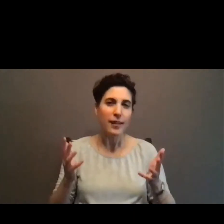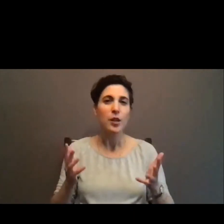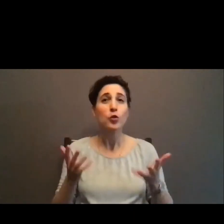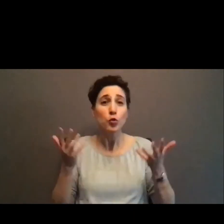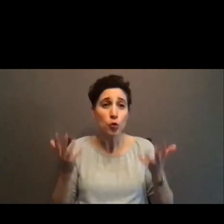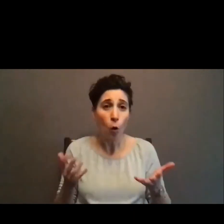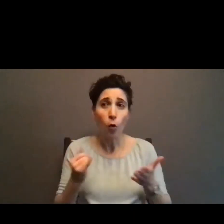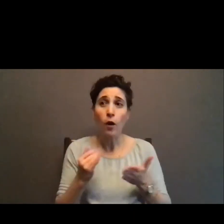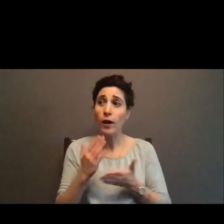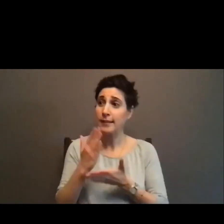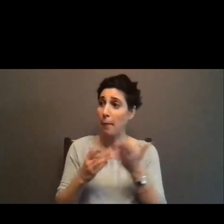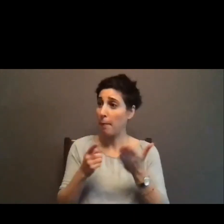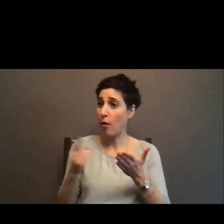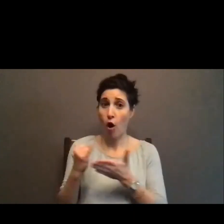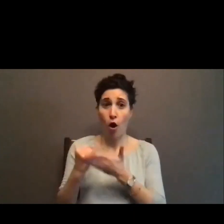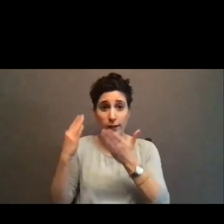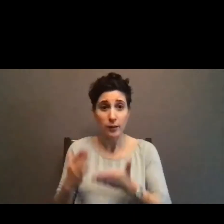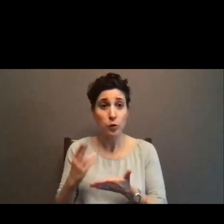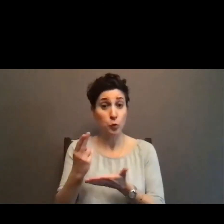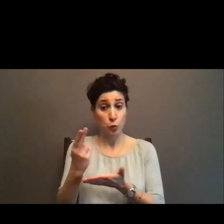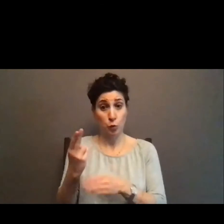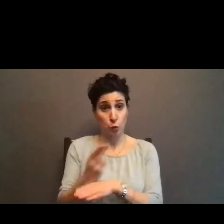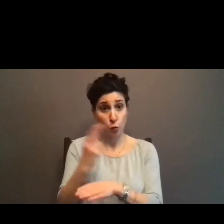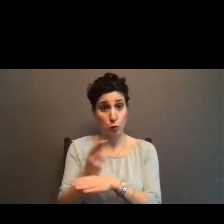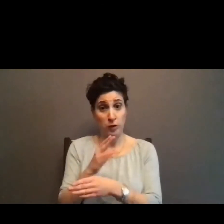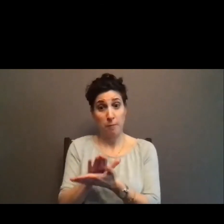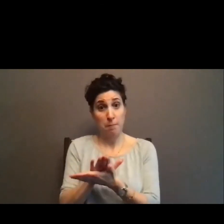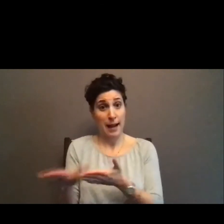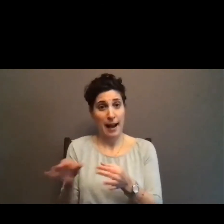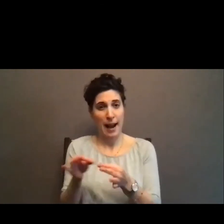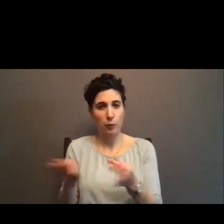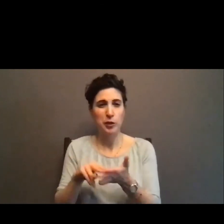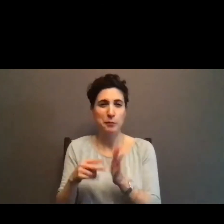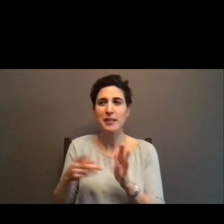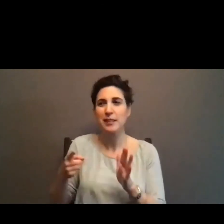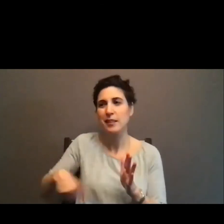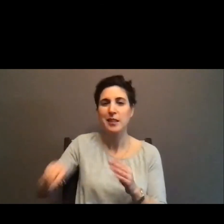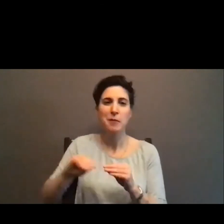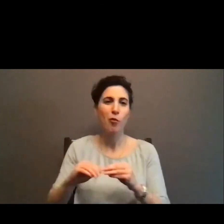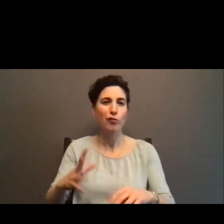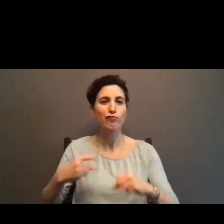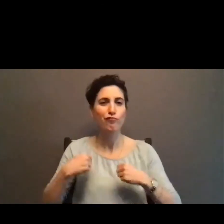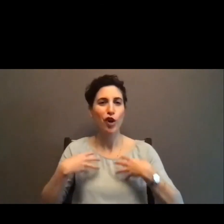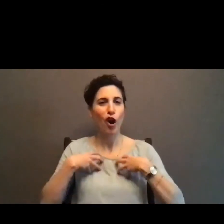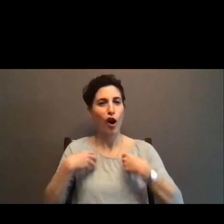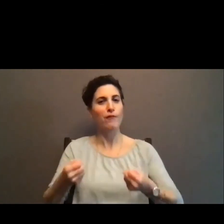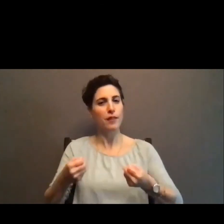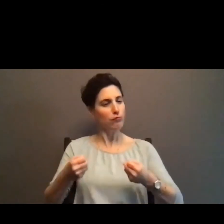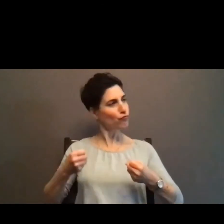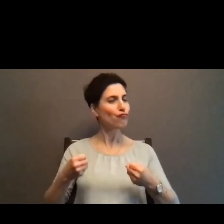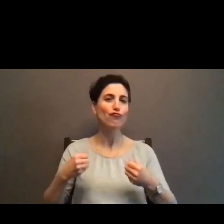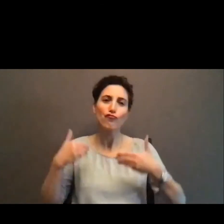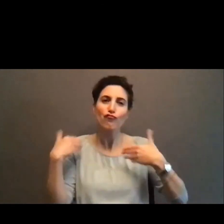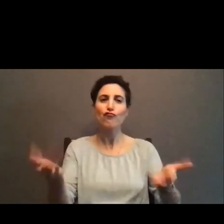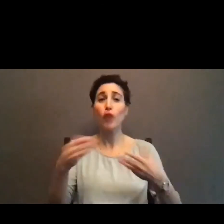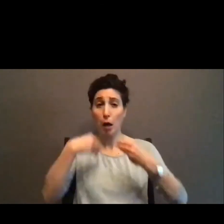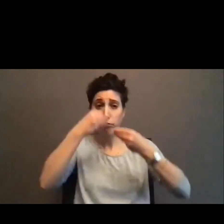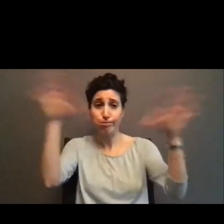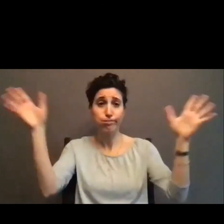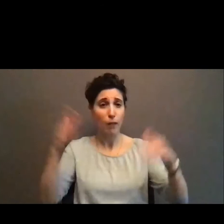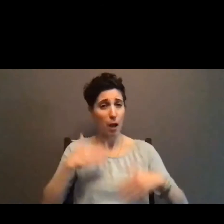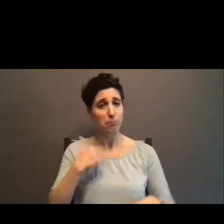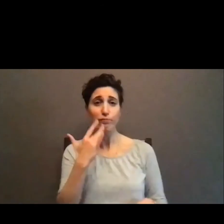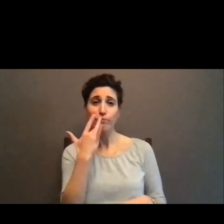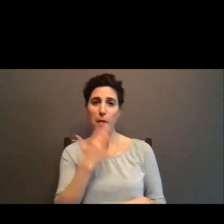what you're saying when you're using plain language. Um, because you're not, you're not obscuring it at all. So,